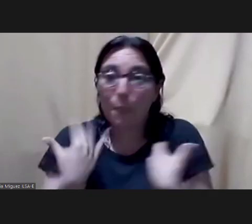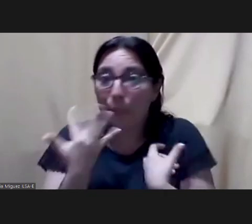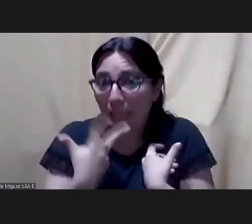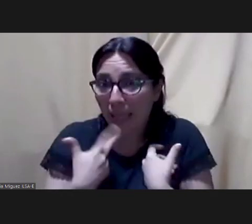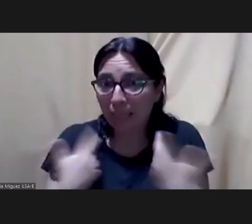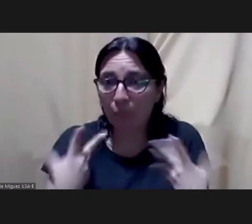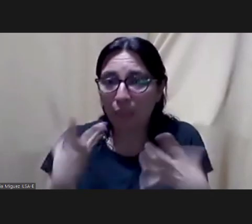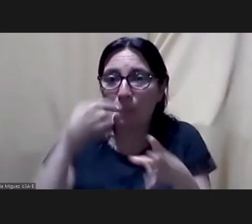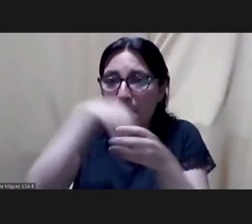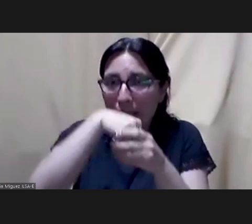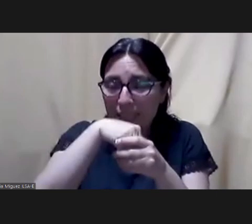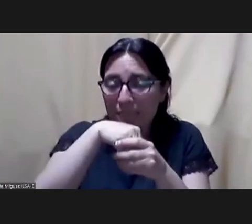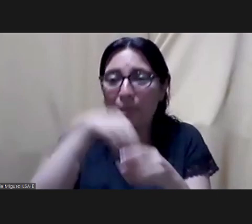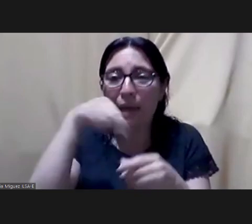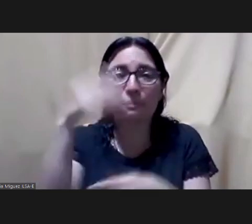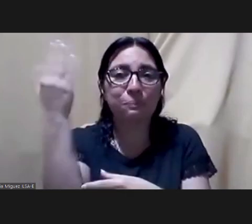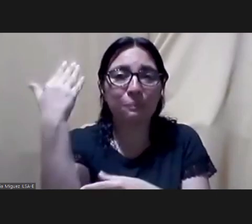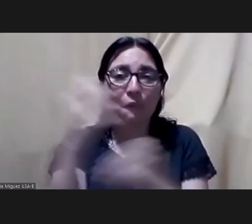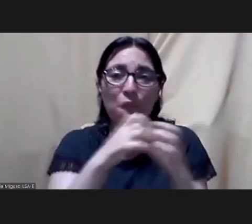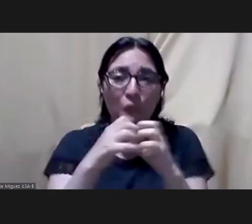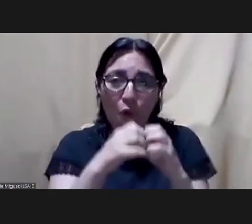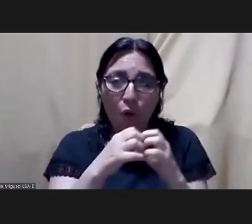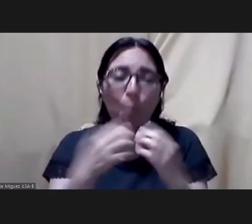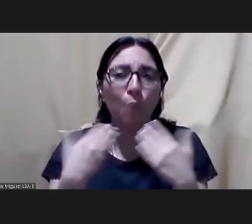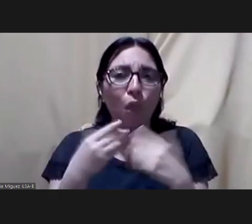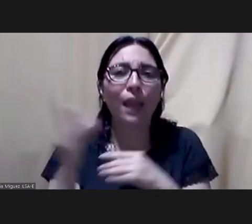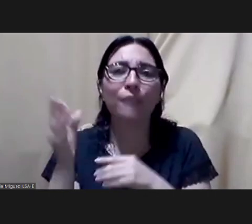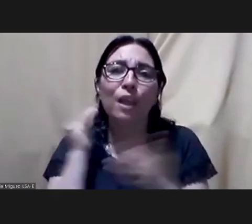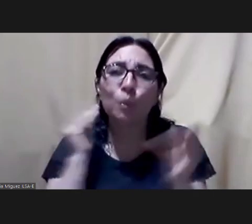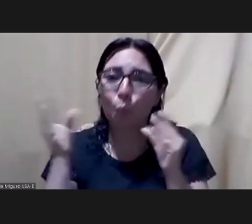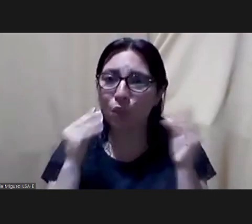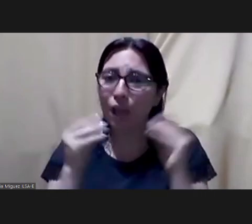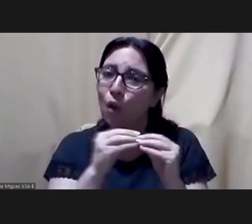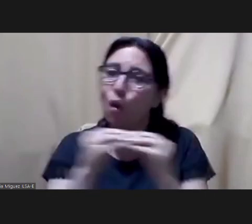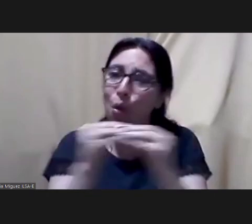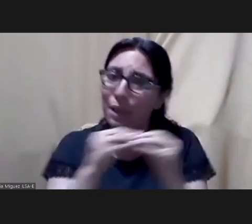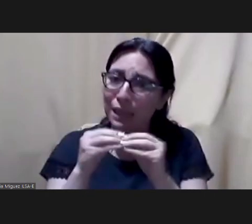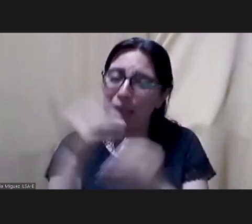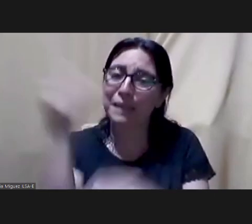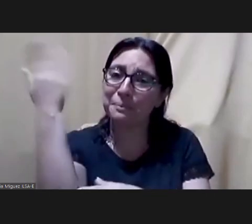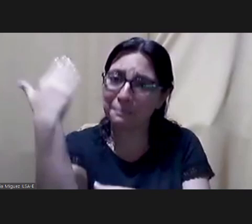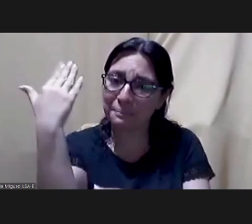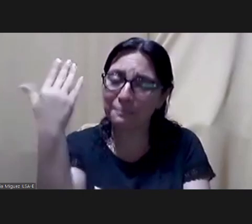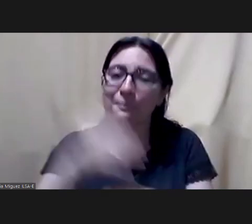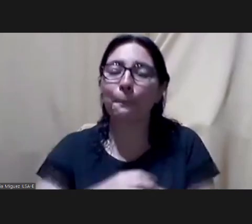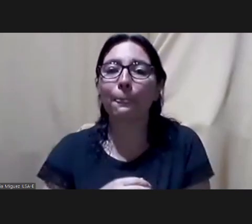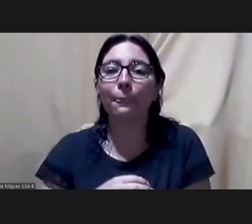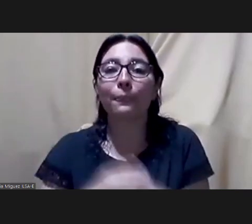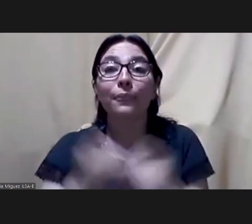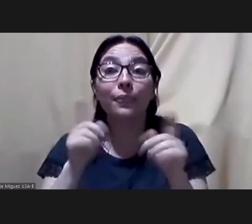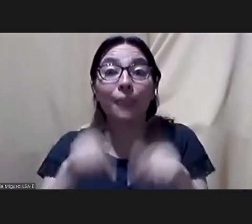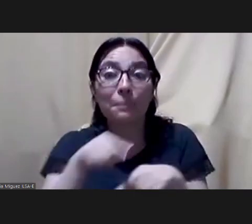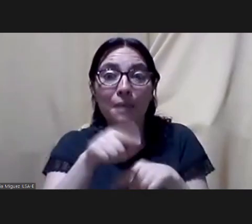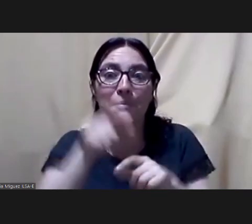i am delighted to be part of this forum i am delighted to be hearing our our